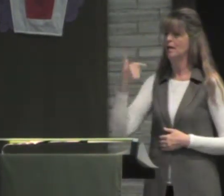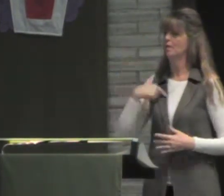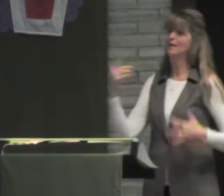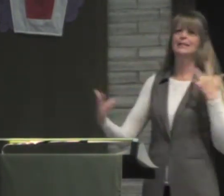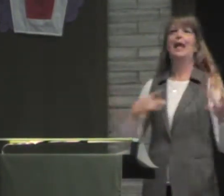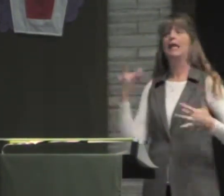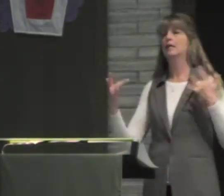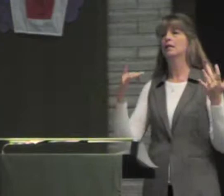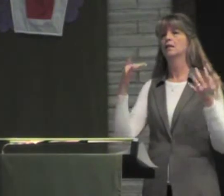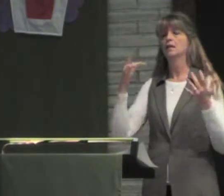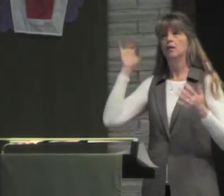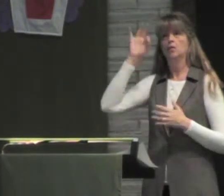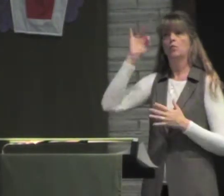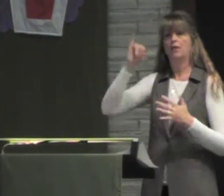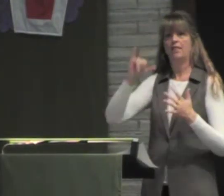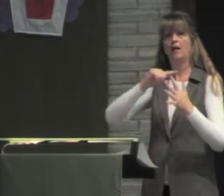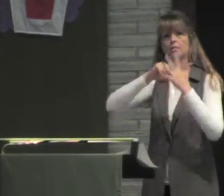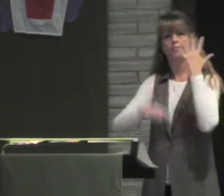And I really wanted to preach about this topic.